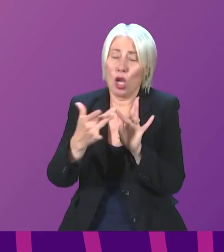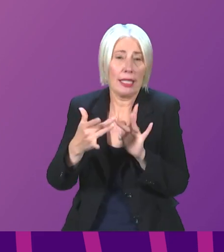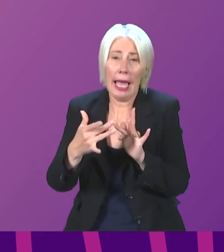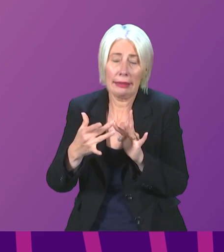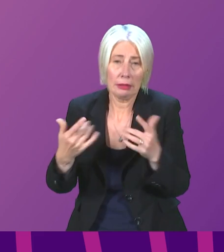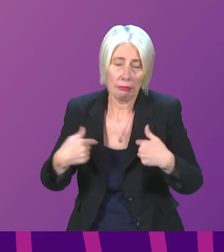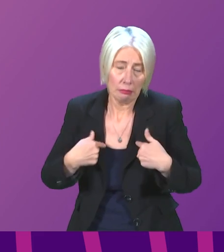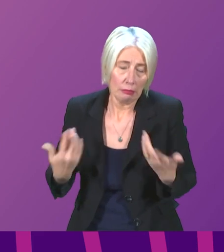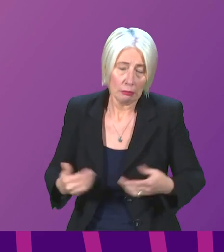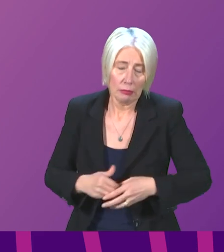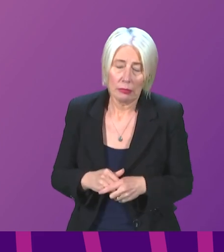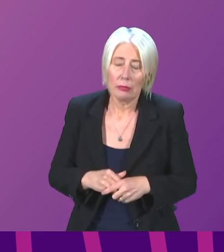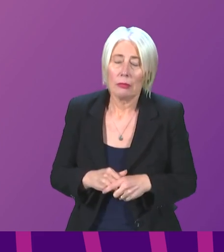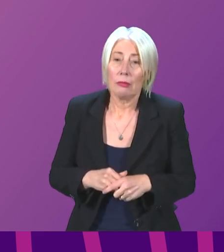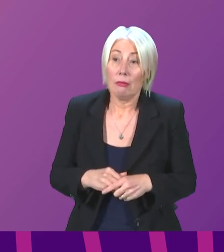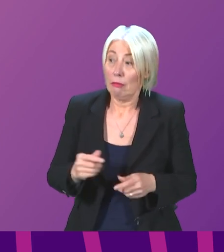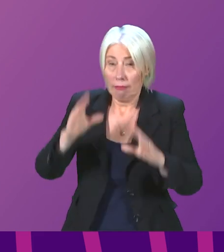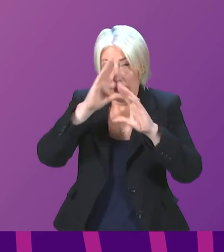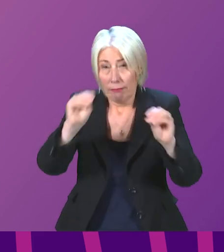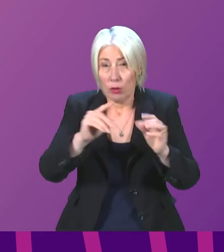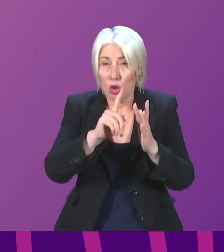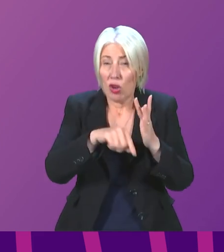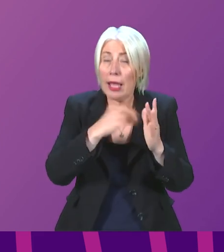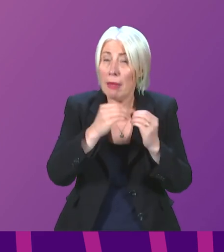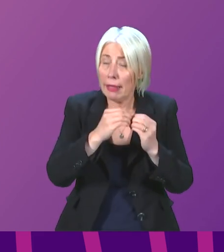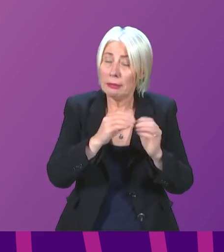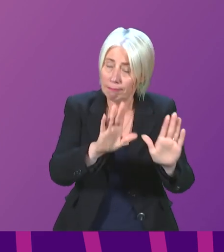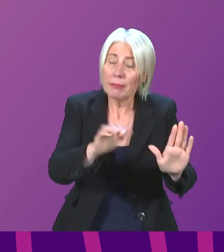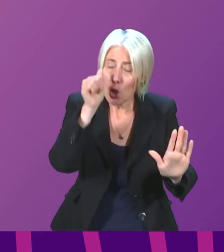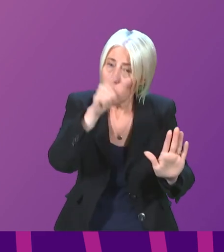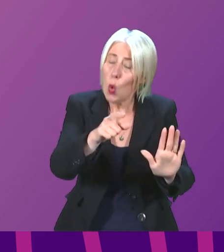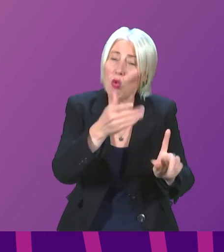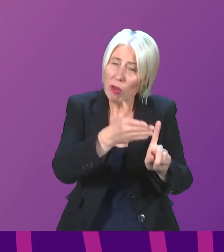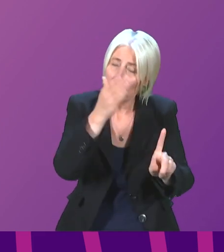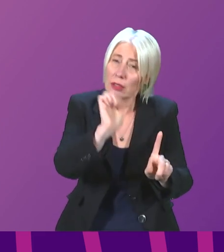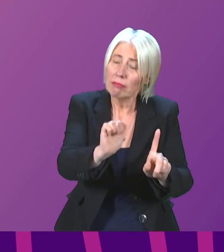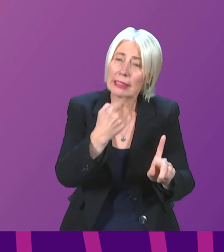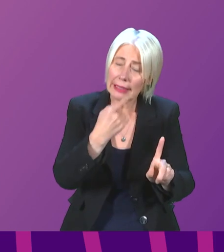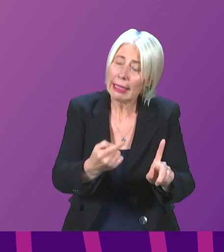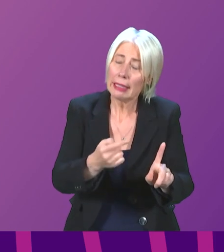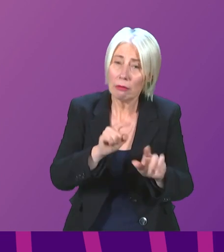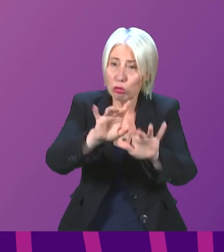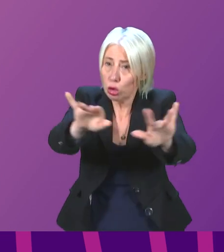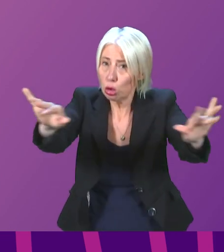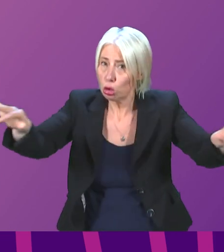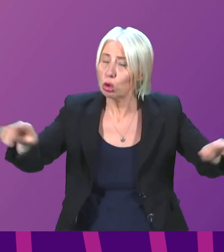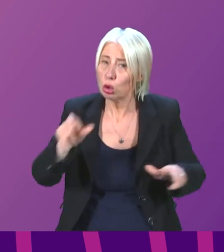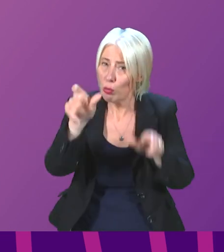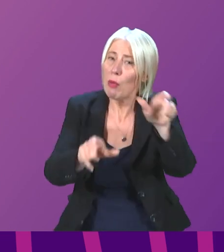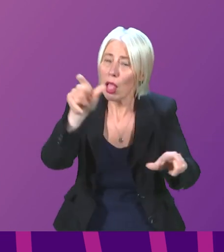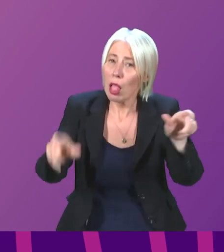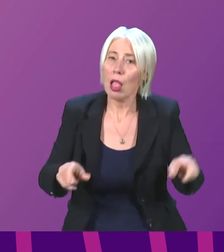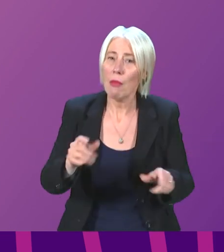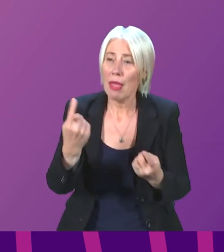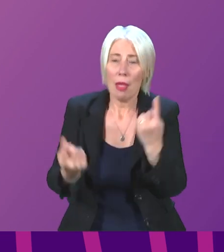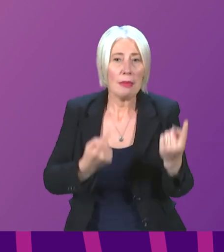too. I would say to Jackie Bailey, recognise what she says. I recognise that there are people out there who may